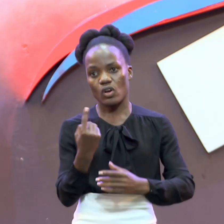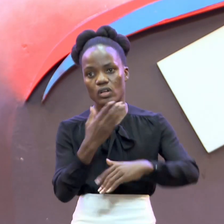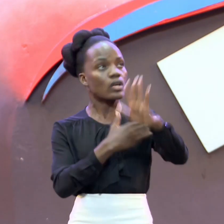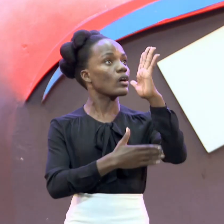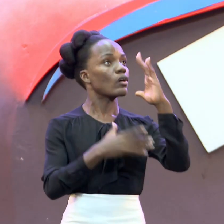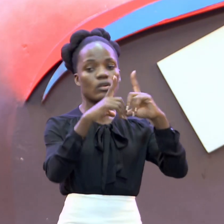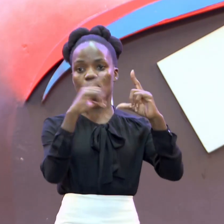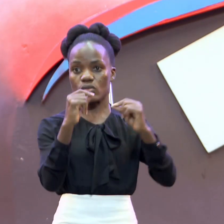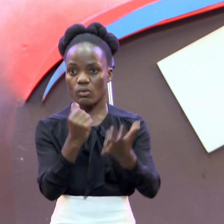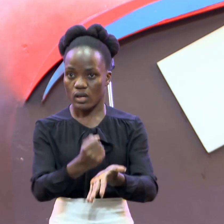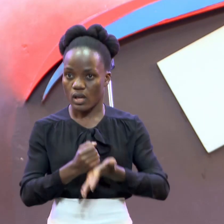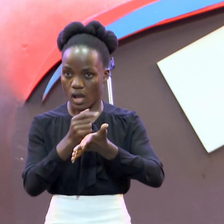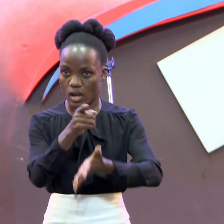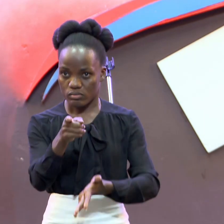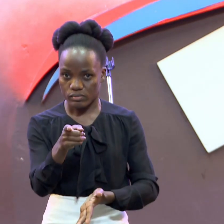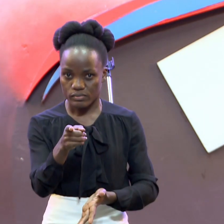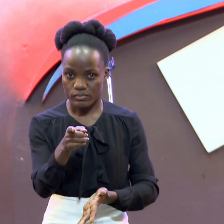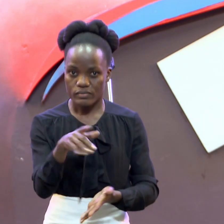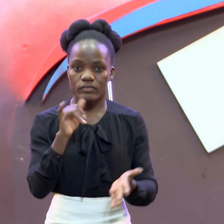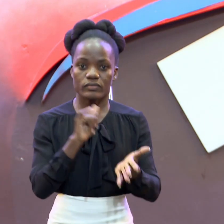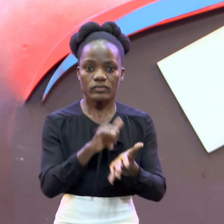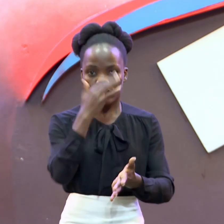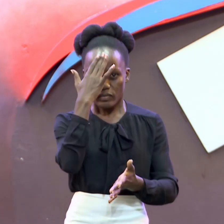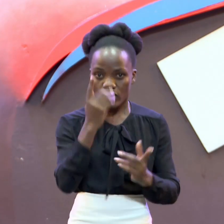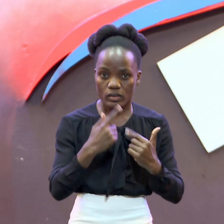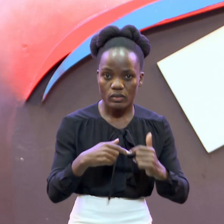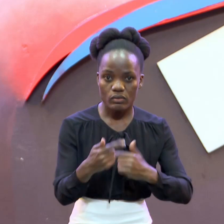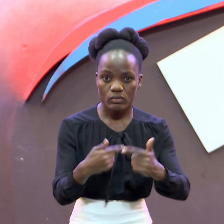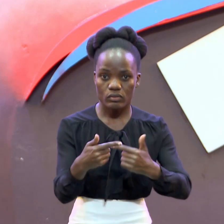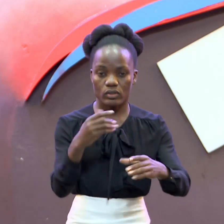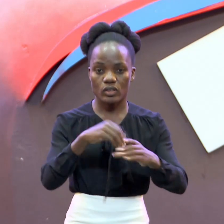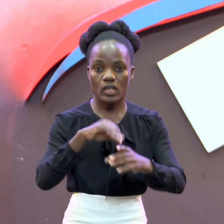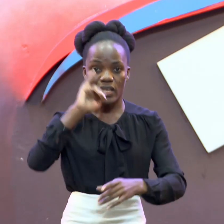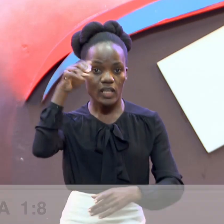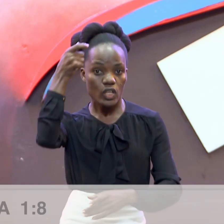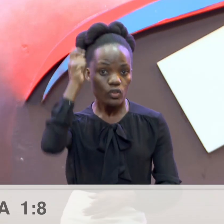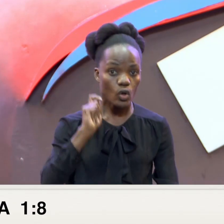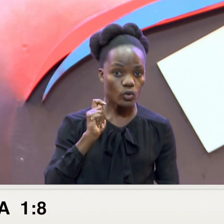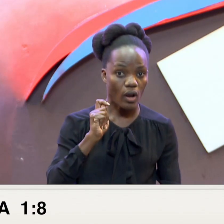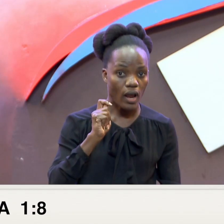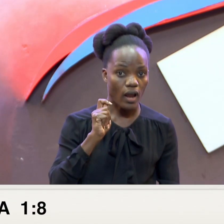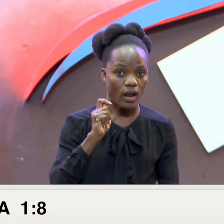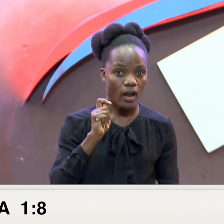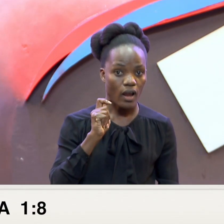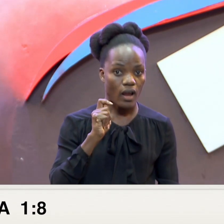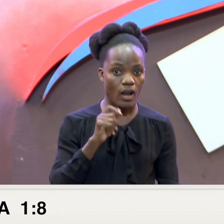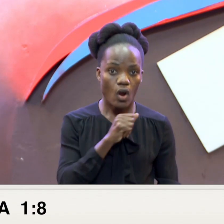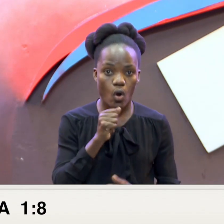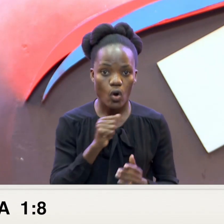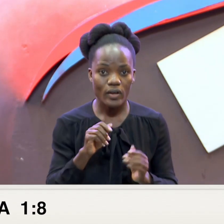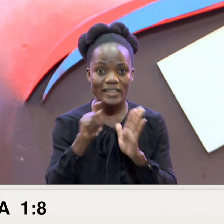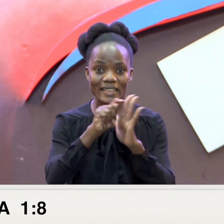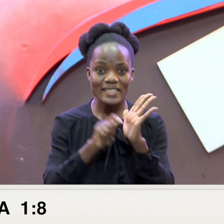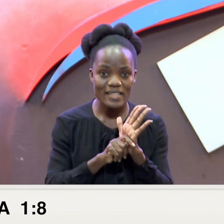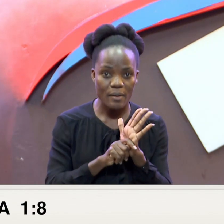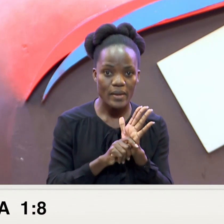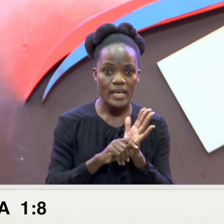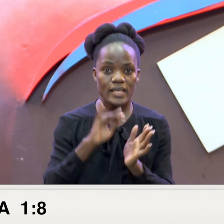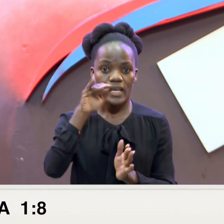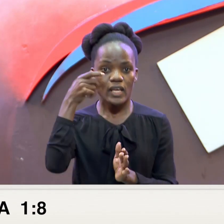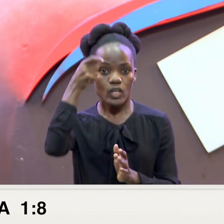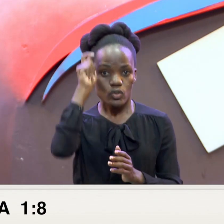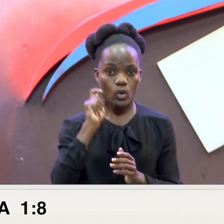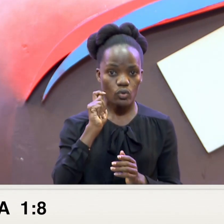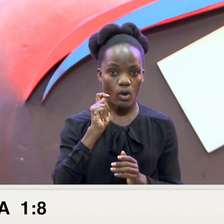The Word Of God So That's why When you go to The book Of Joshua Let's go to Joshua Joshua